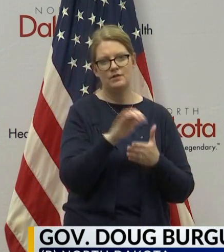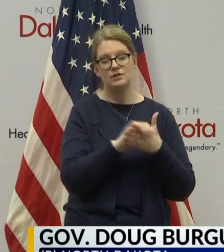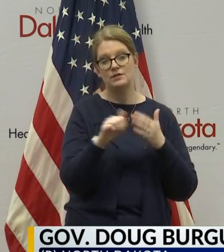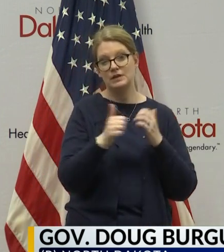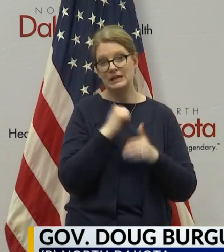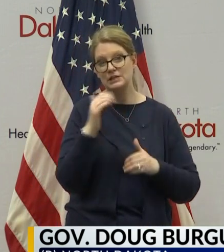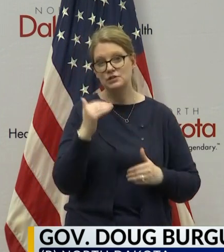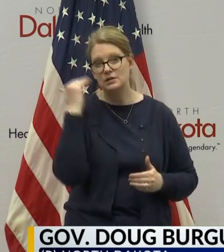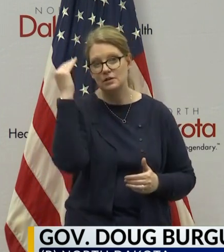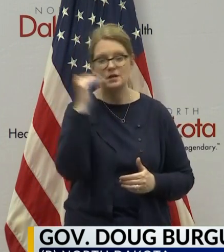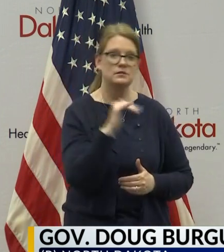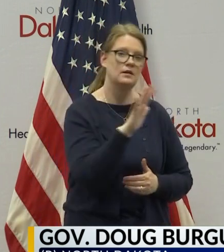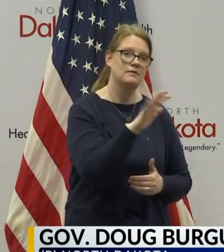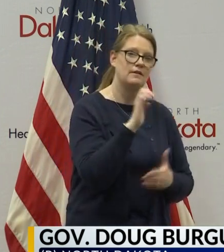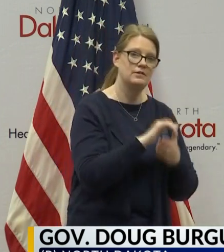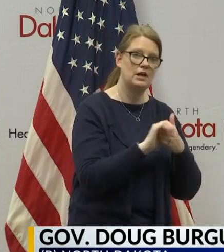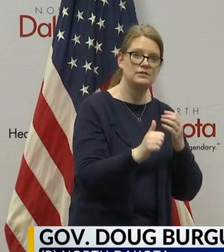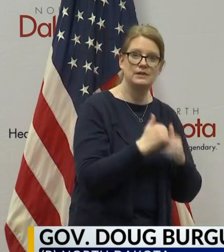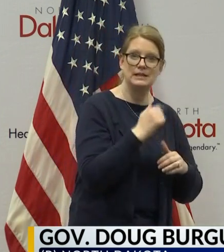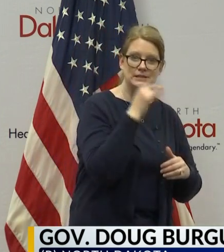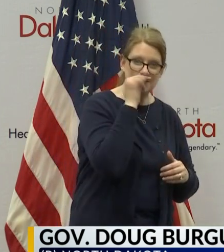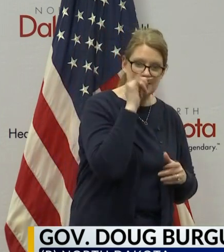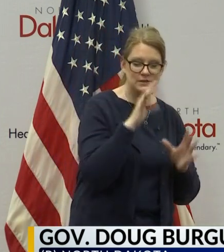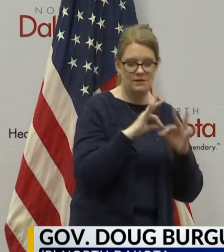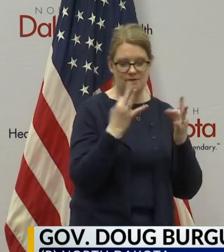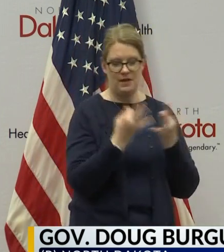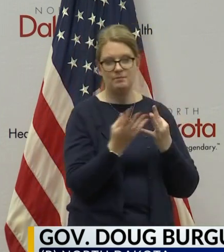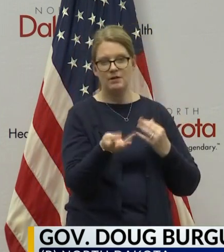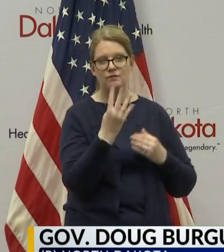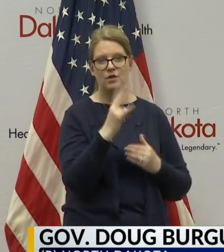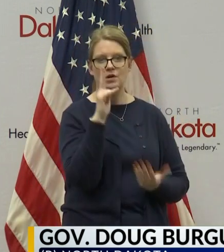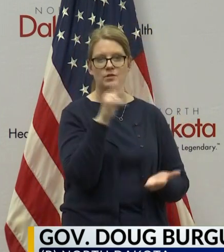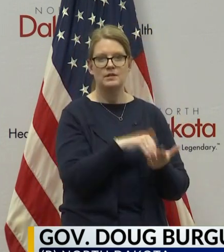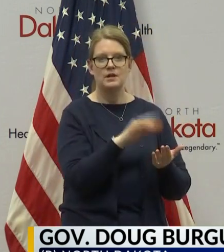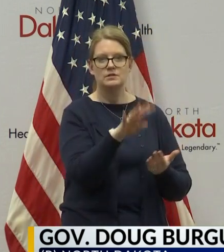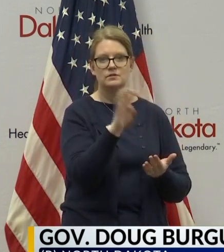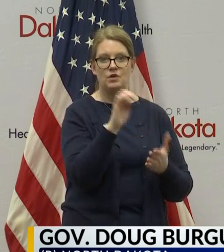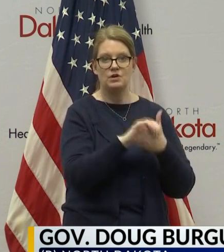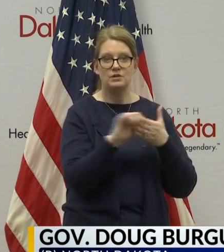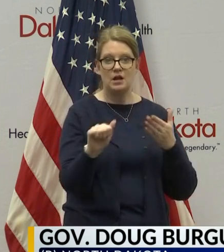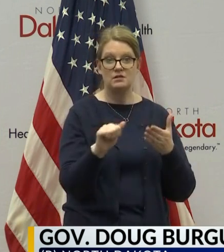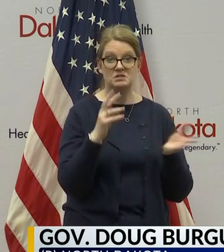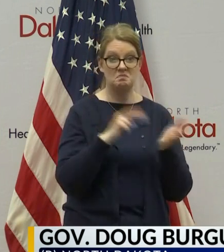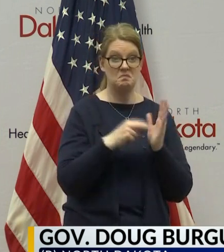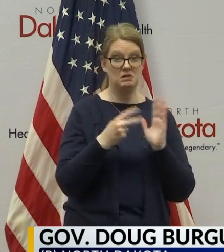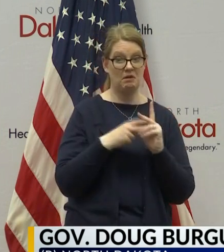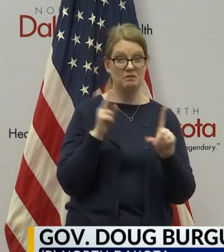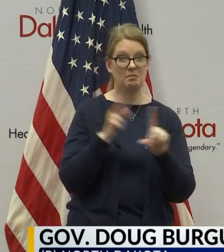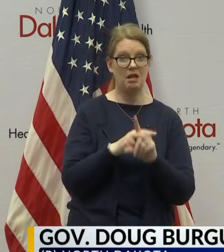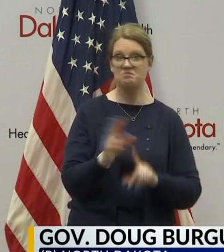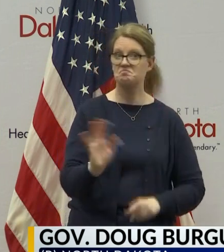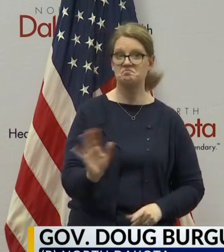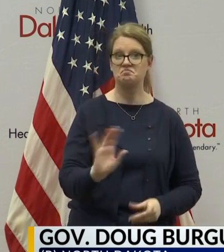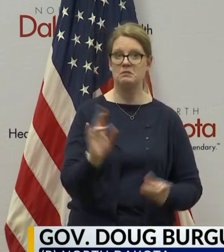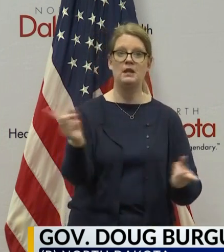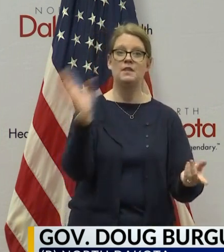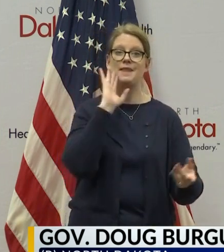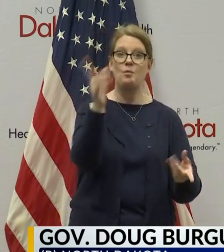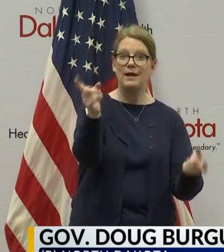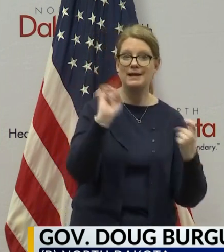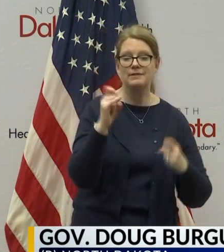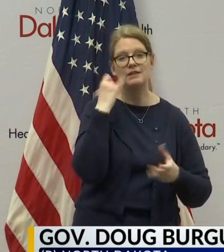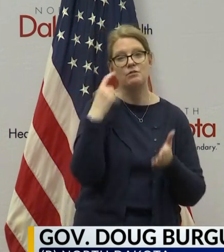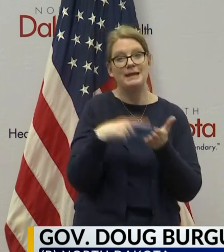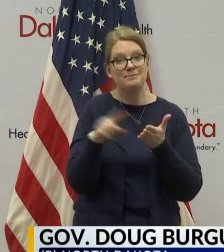each adult, $500 for each kid, family of four, that's $3,400. You don't have to do anything for that right now because if you've been